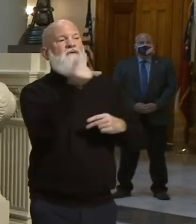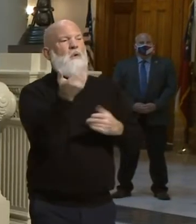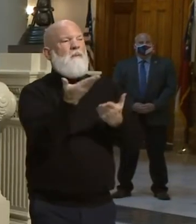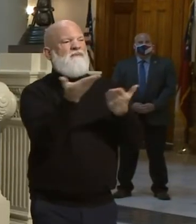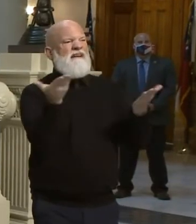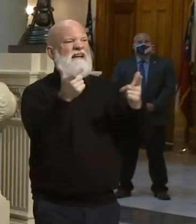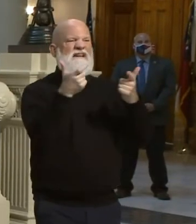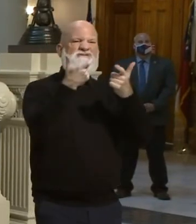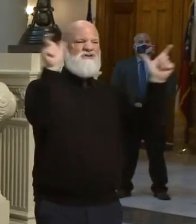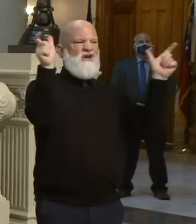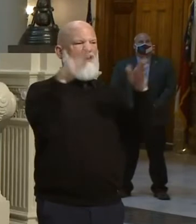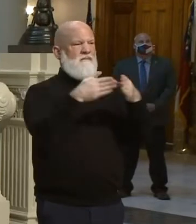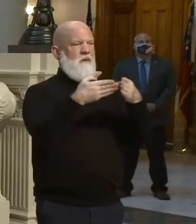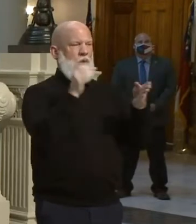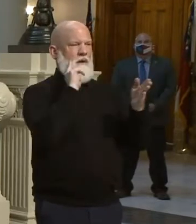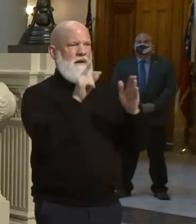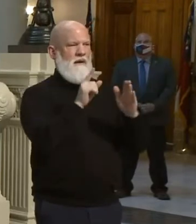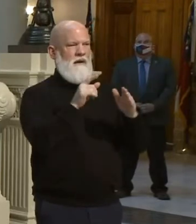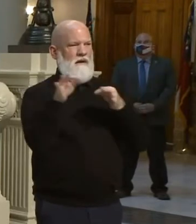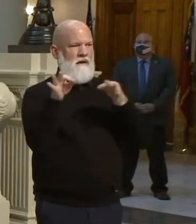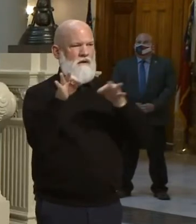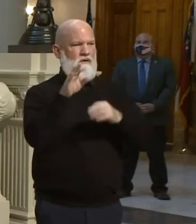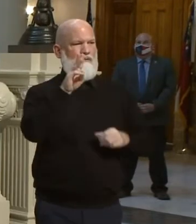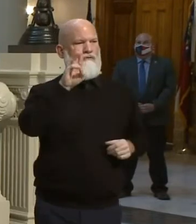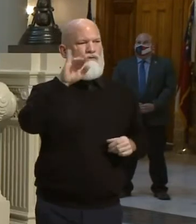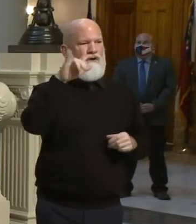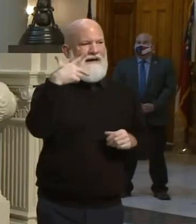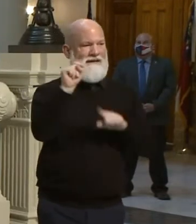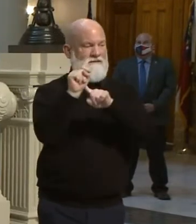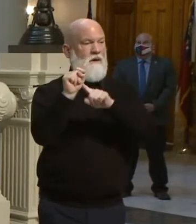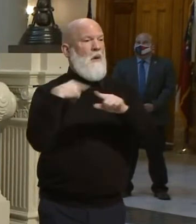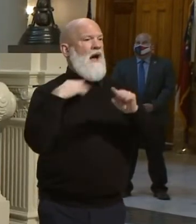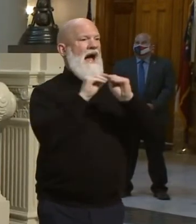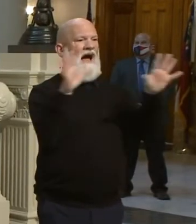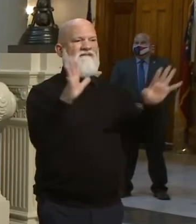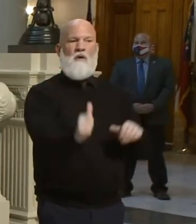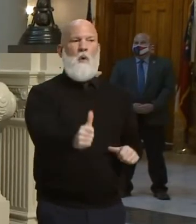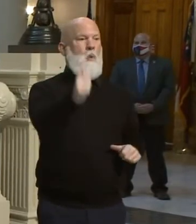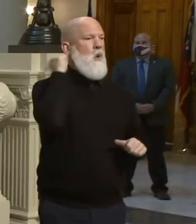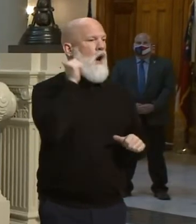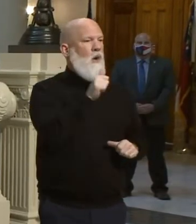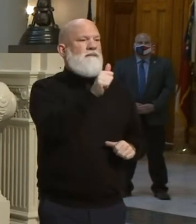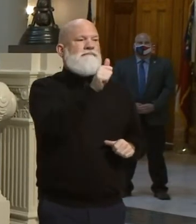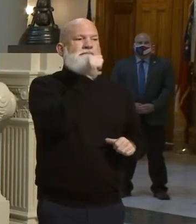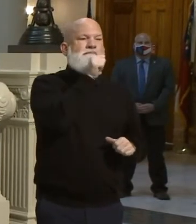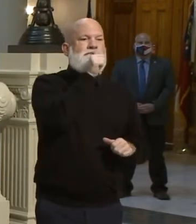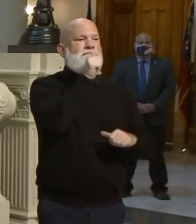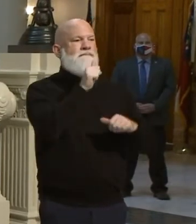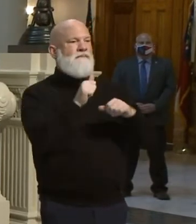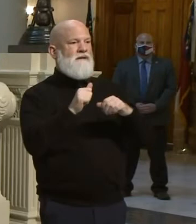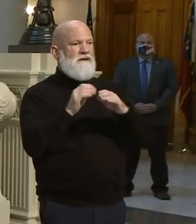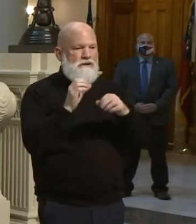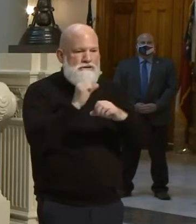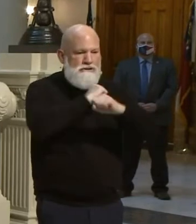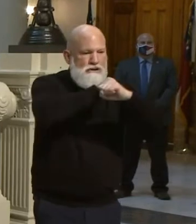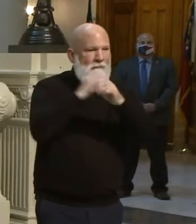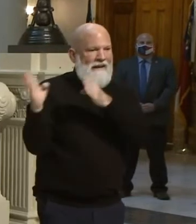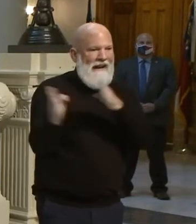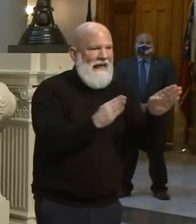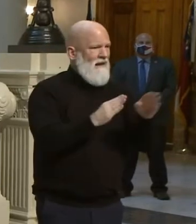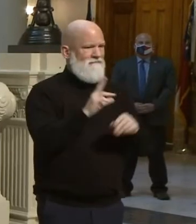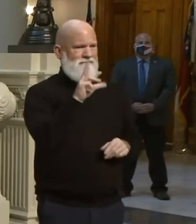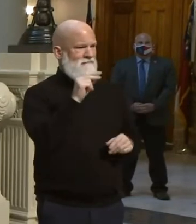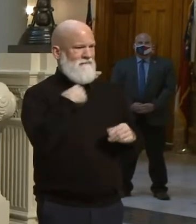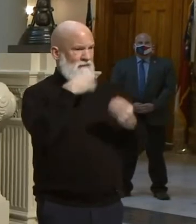update. We're obviously not going to talk about our security plans and tip off those that may have something in mind to what those